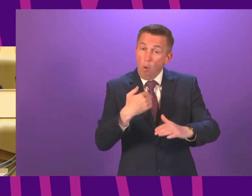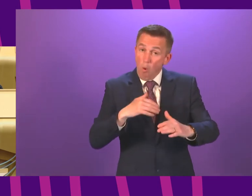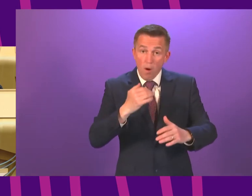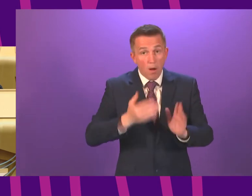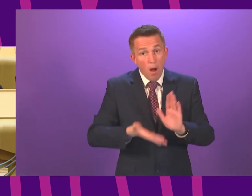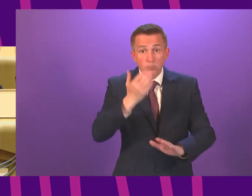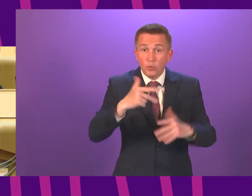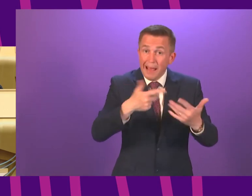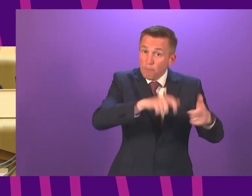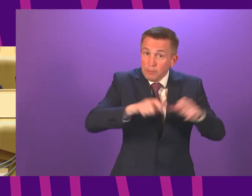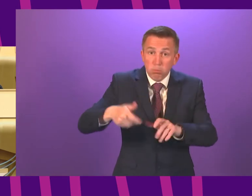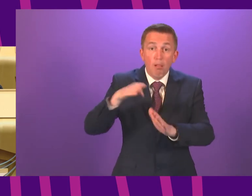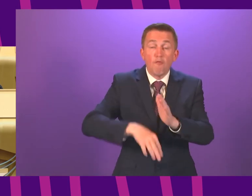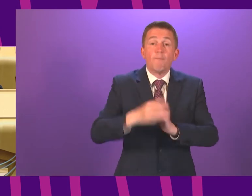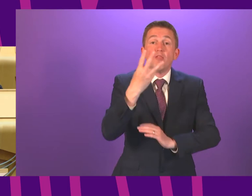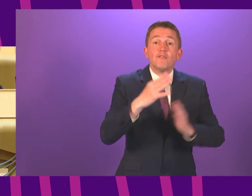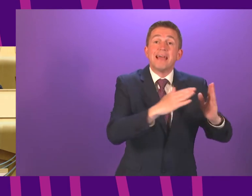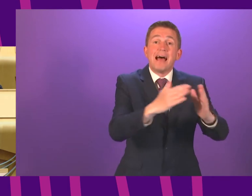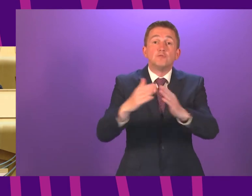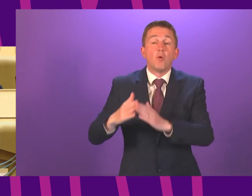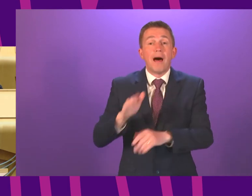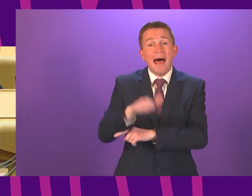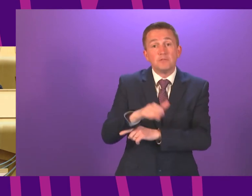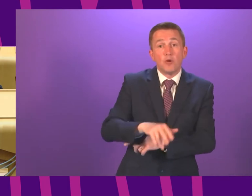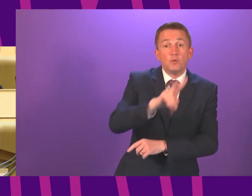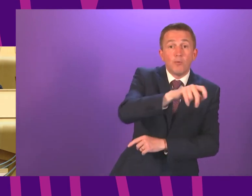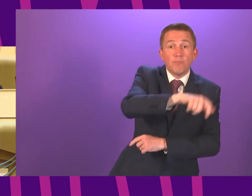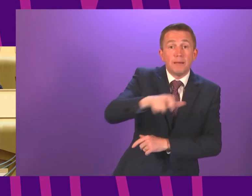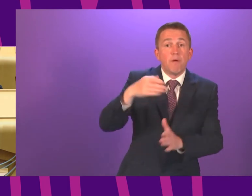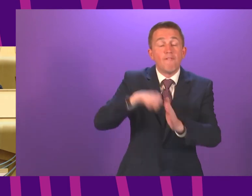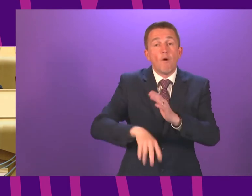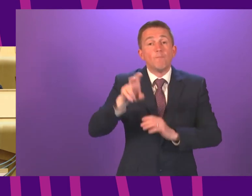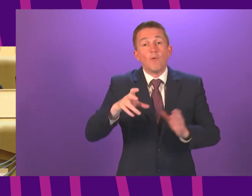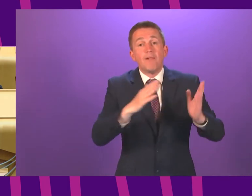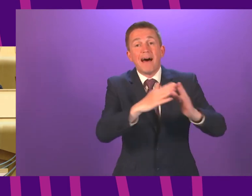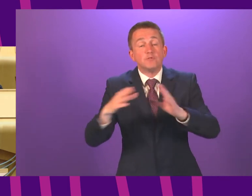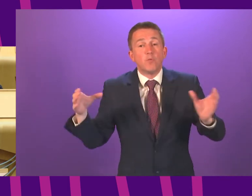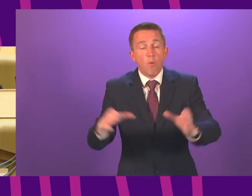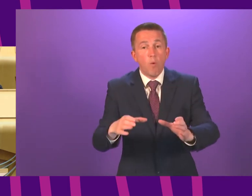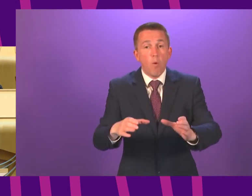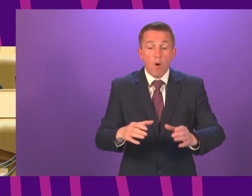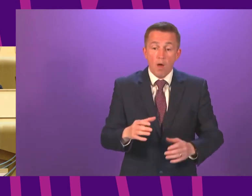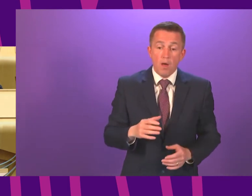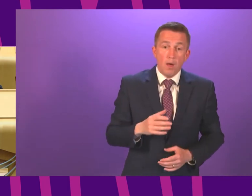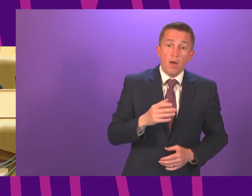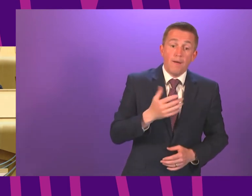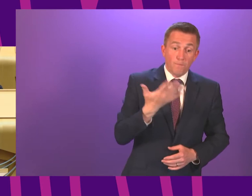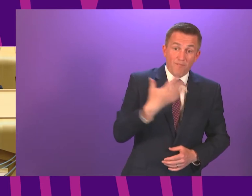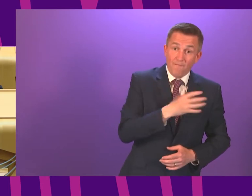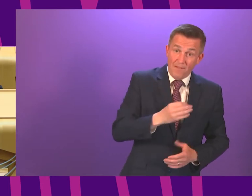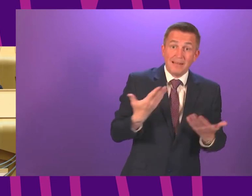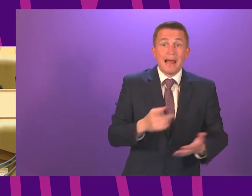to eight people from three households and outdoors to 12 people from 12 households. A hundred people, as opposed to 50, can attend